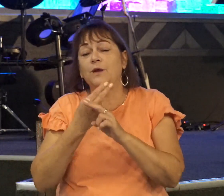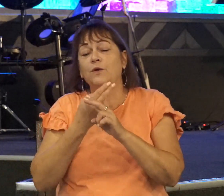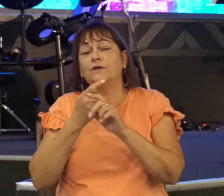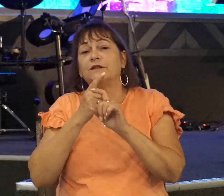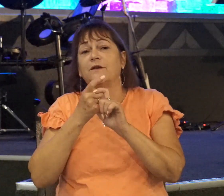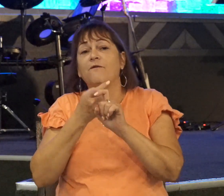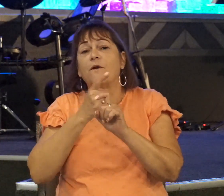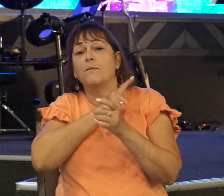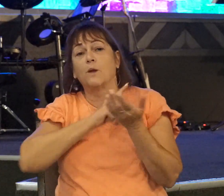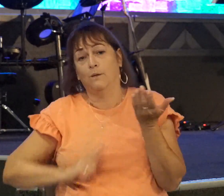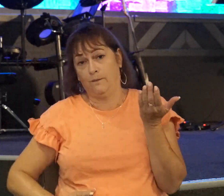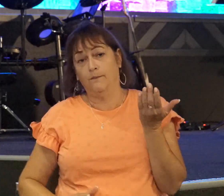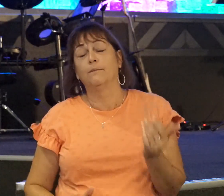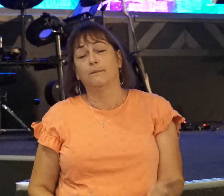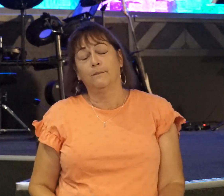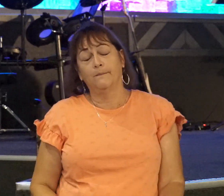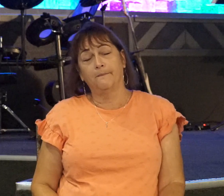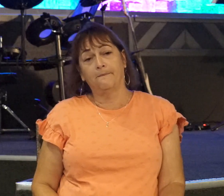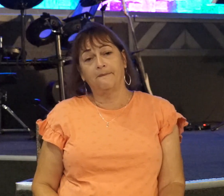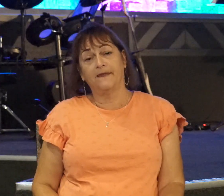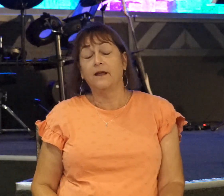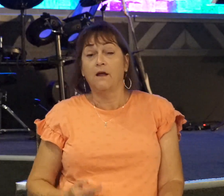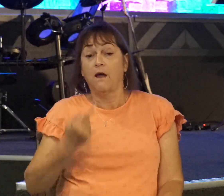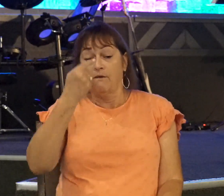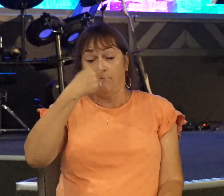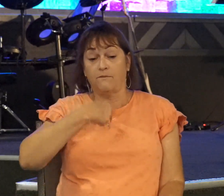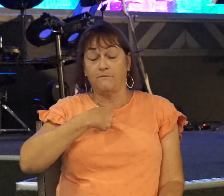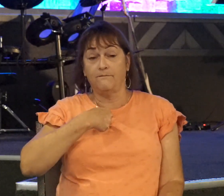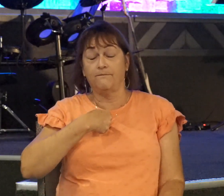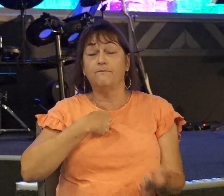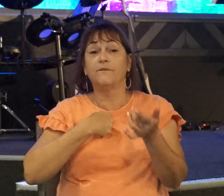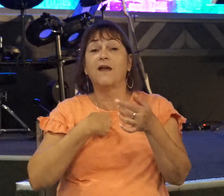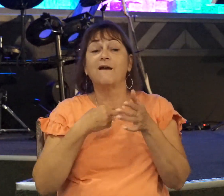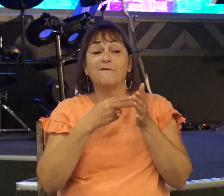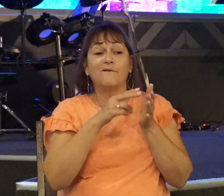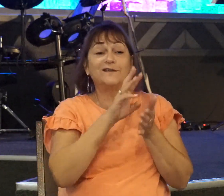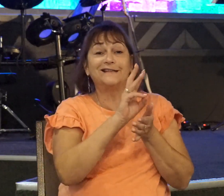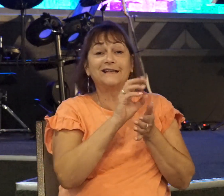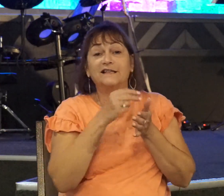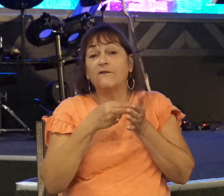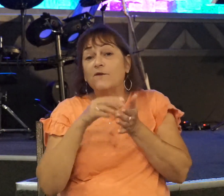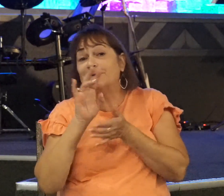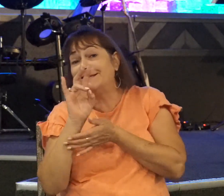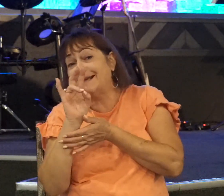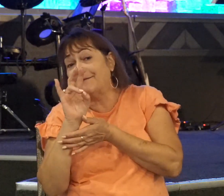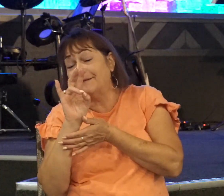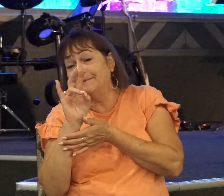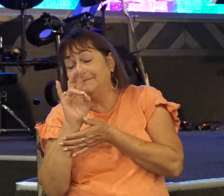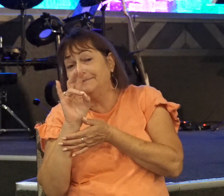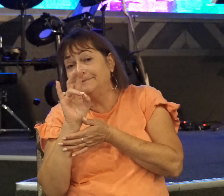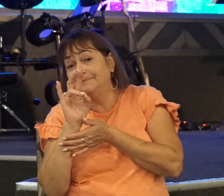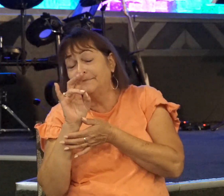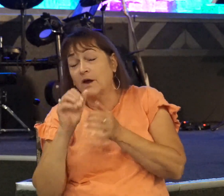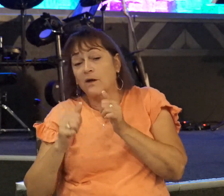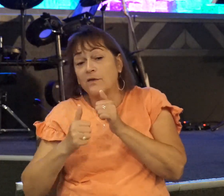Lord. And to me, verses 6 and verse 7 are the most powerful